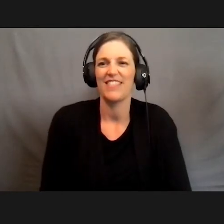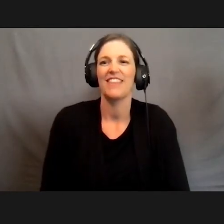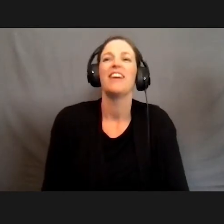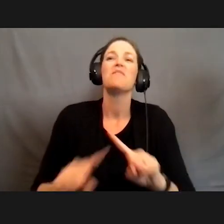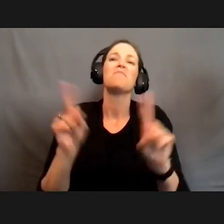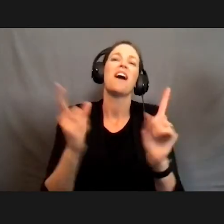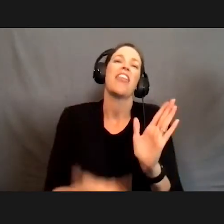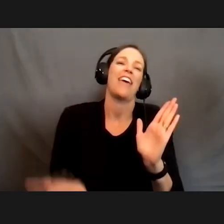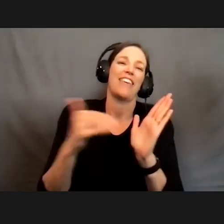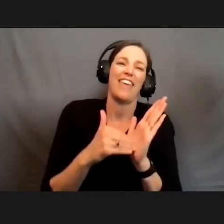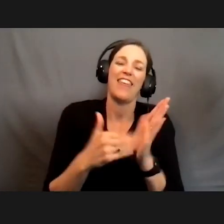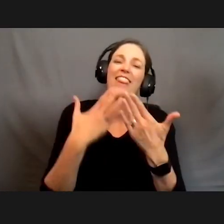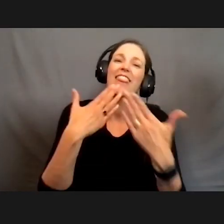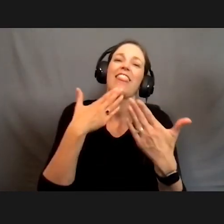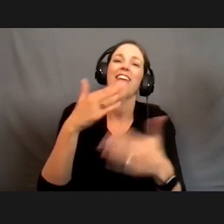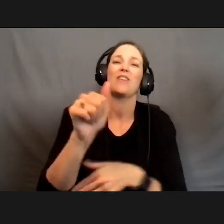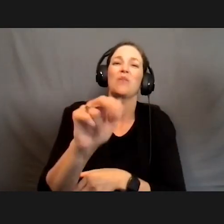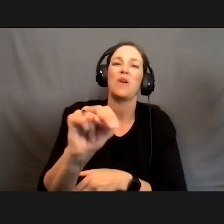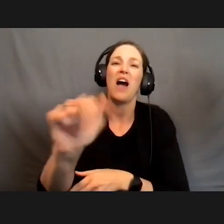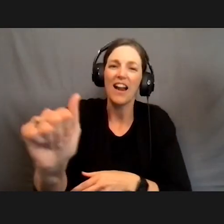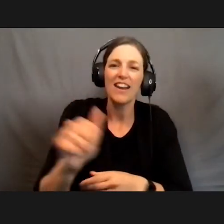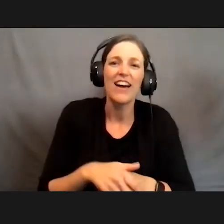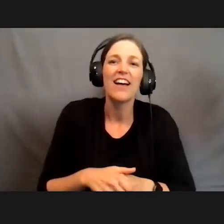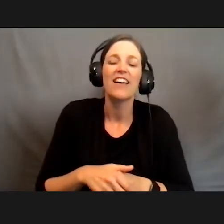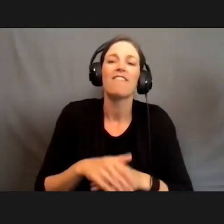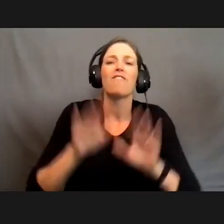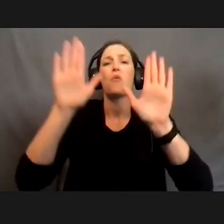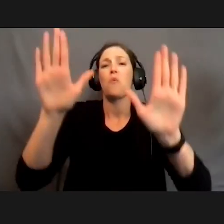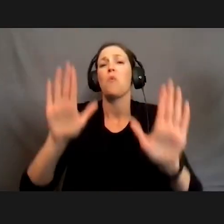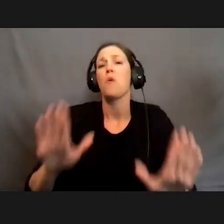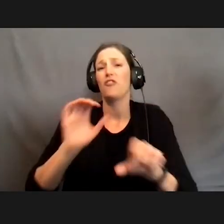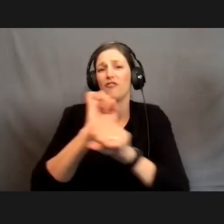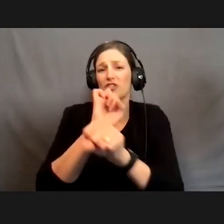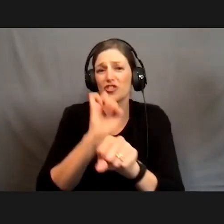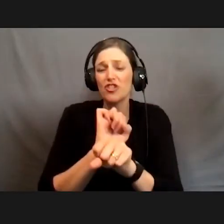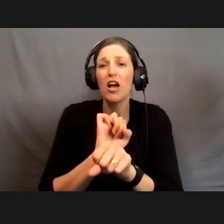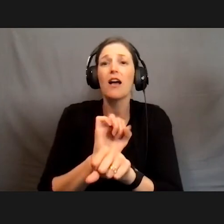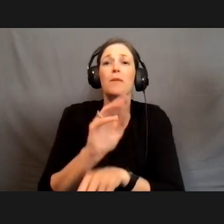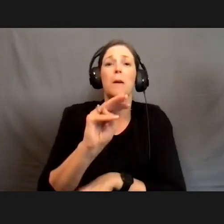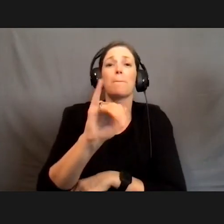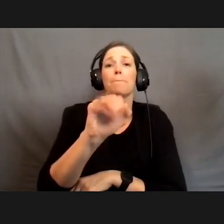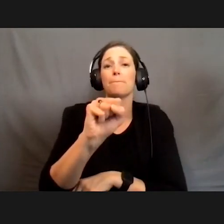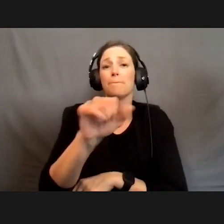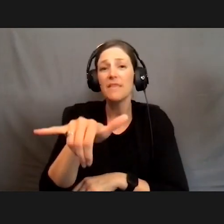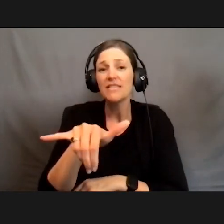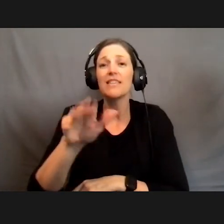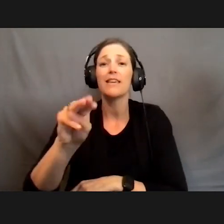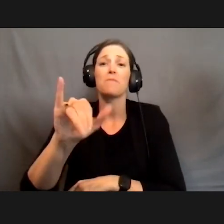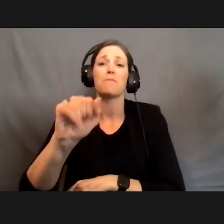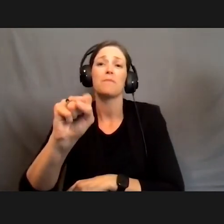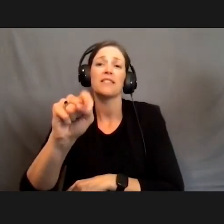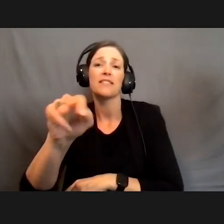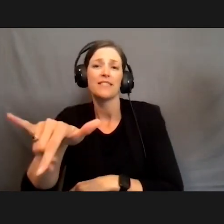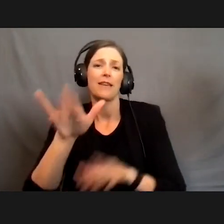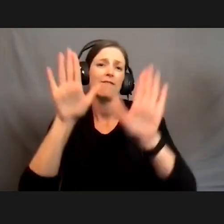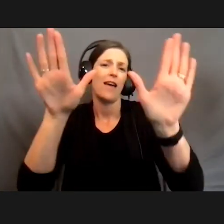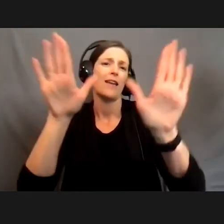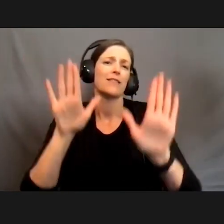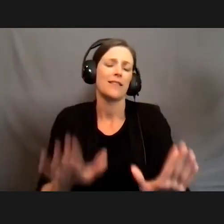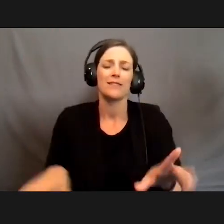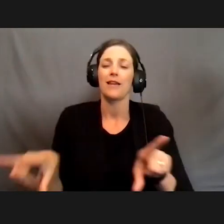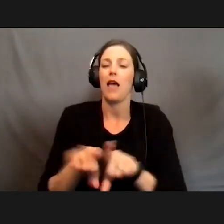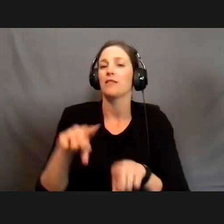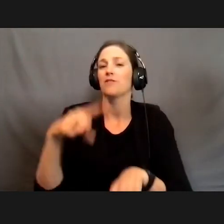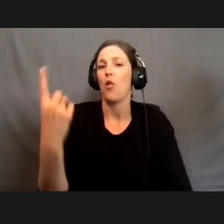again, you know, thank you, Anna, for a wonderful job. Missy, Misty, fantastic. As always,